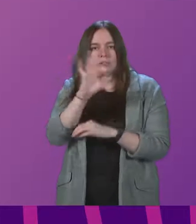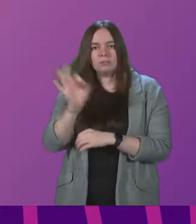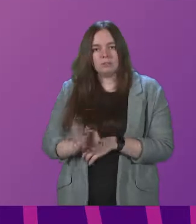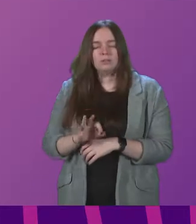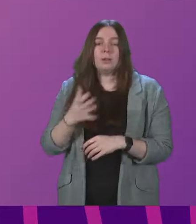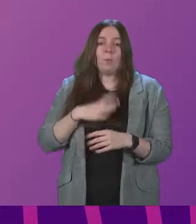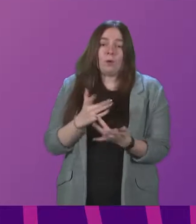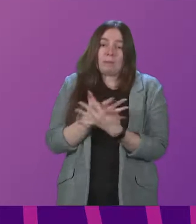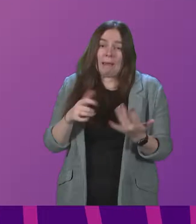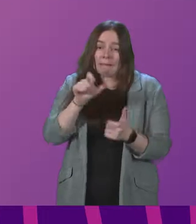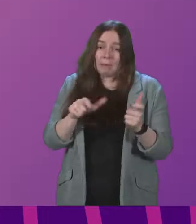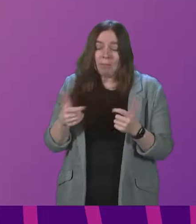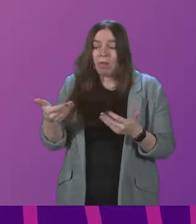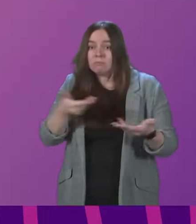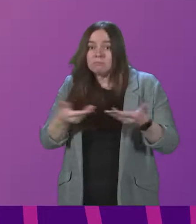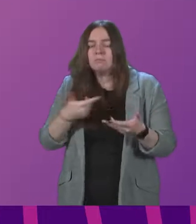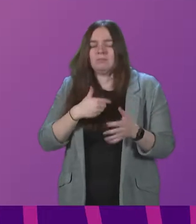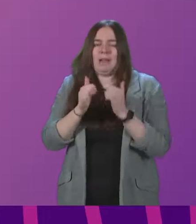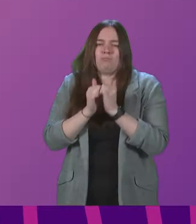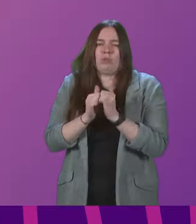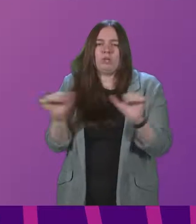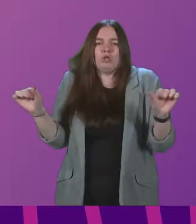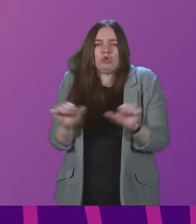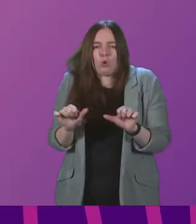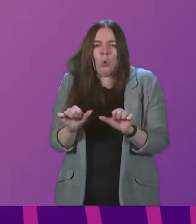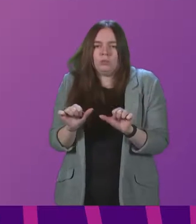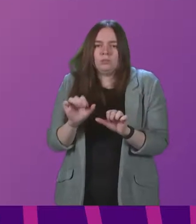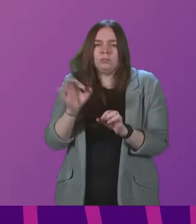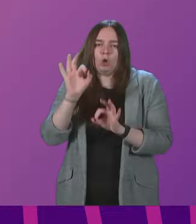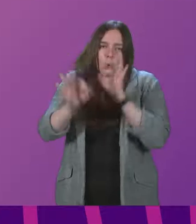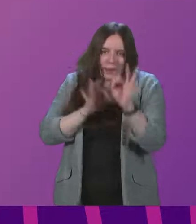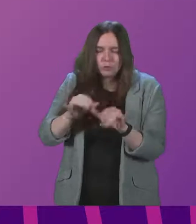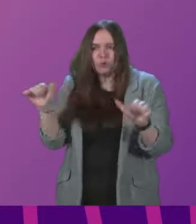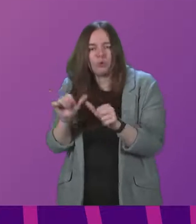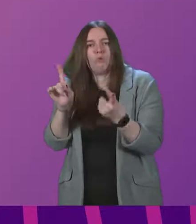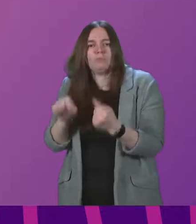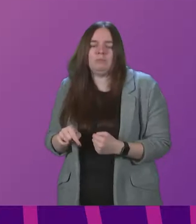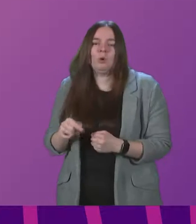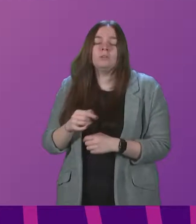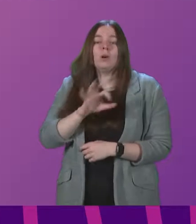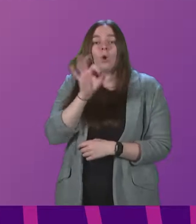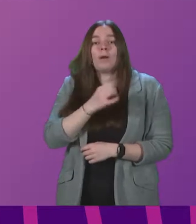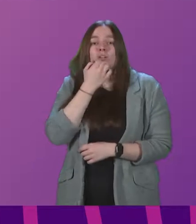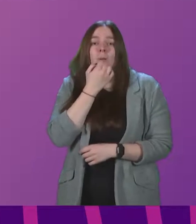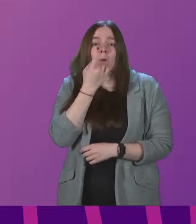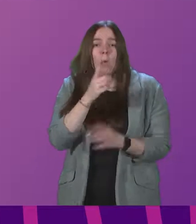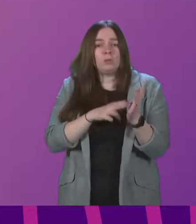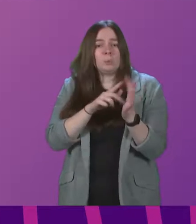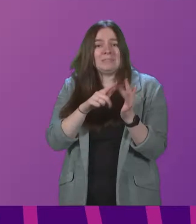people as possible, I would appreciate short and succinct questions and responses. I call it question number one, Neil Bibby.